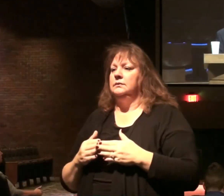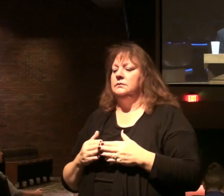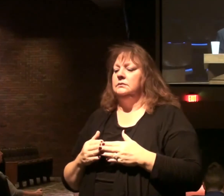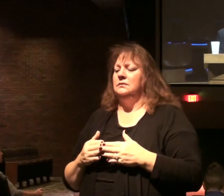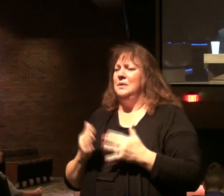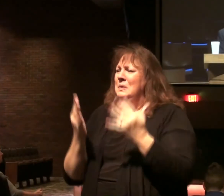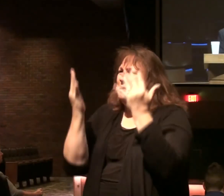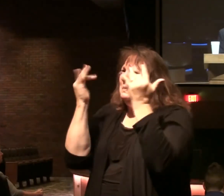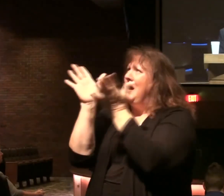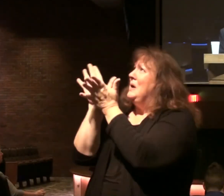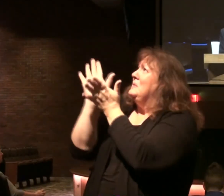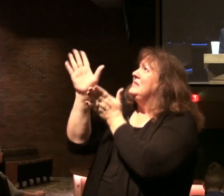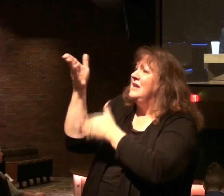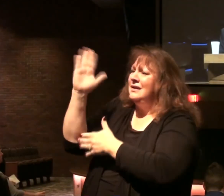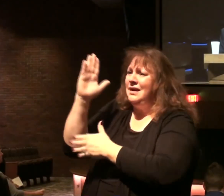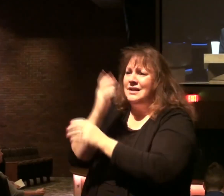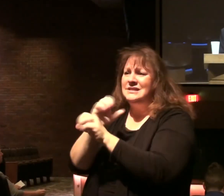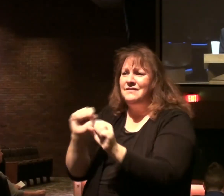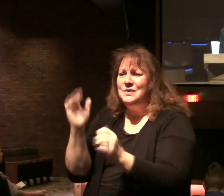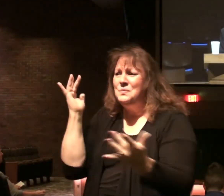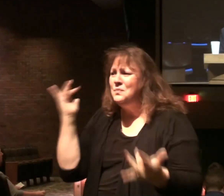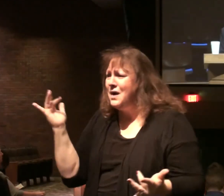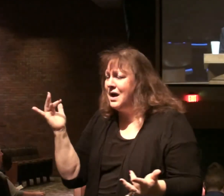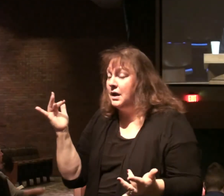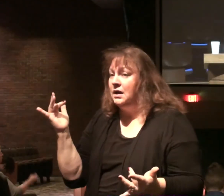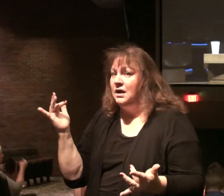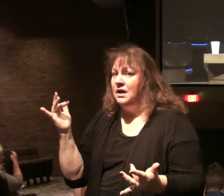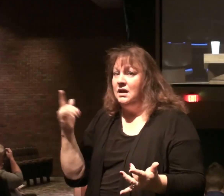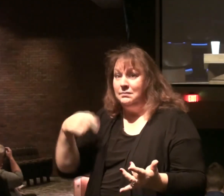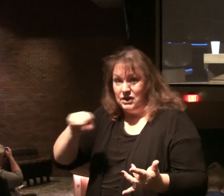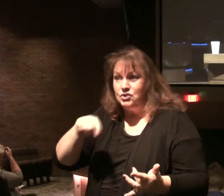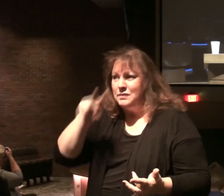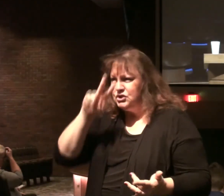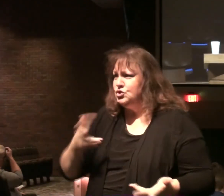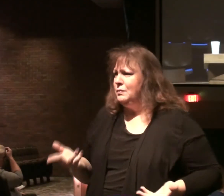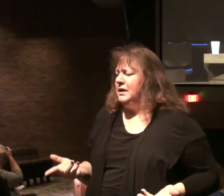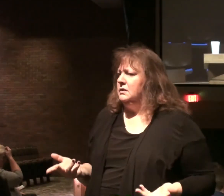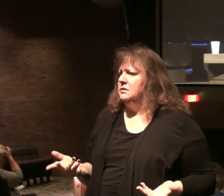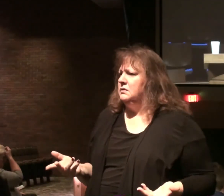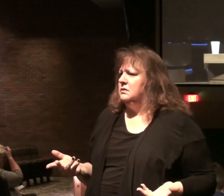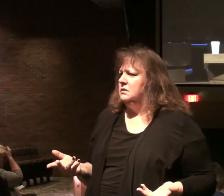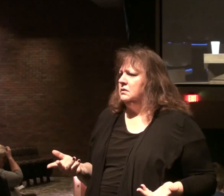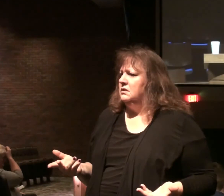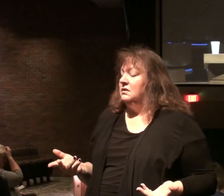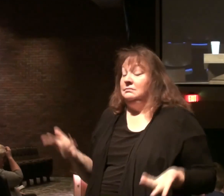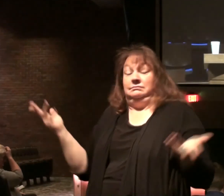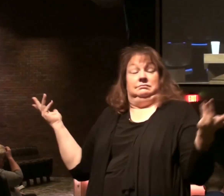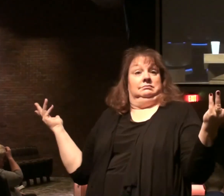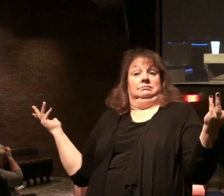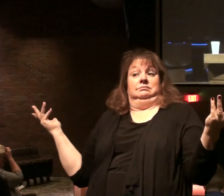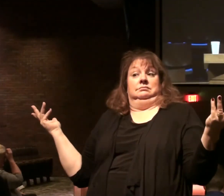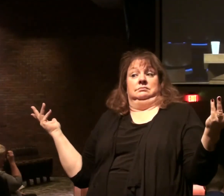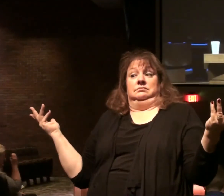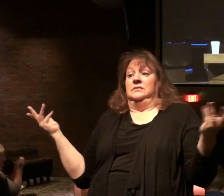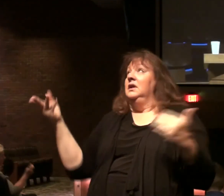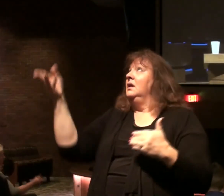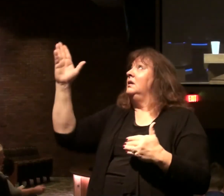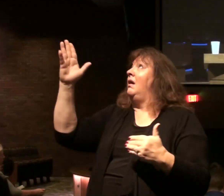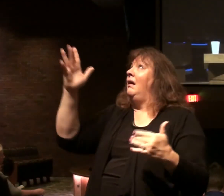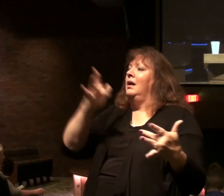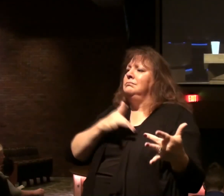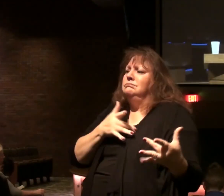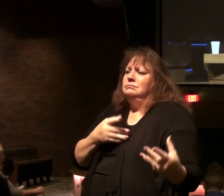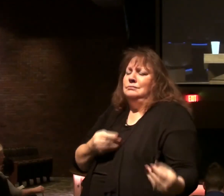Well why would you reject God's salvation. Because everybody else is being a fool. I mean. God is